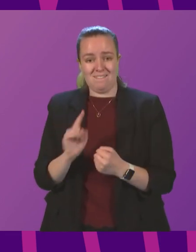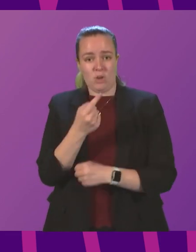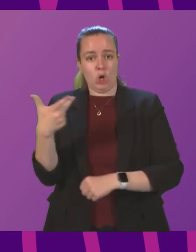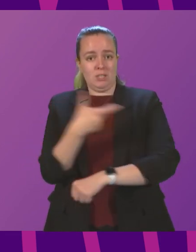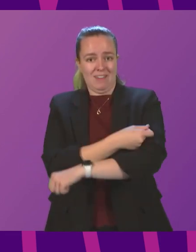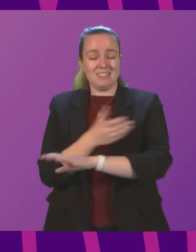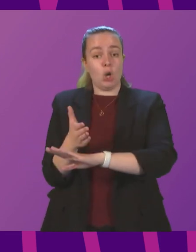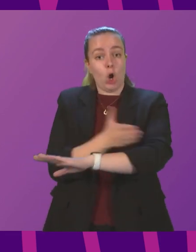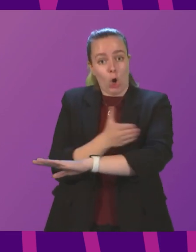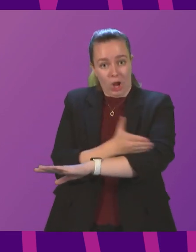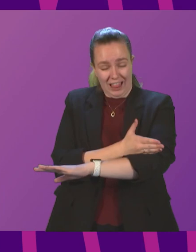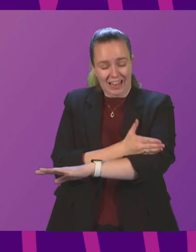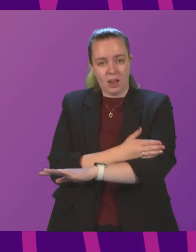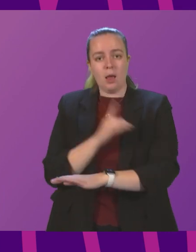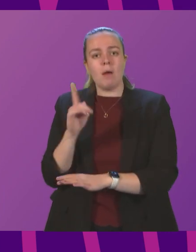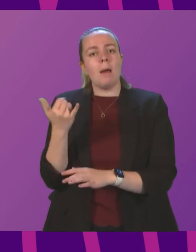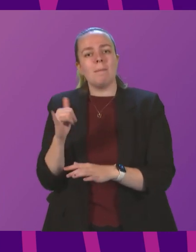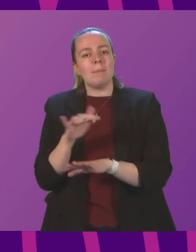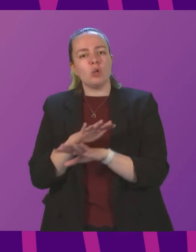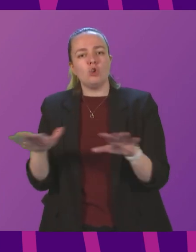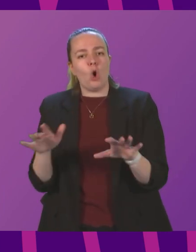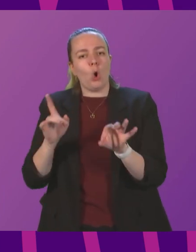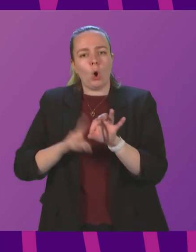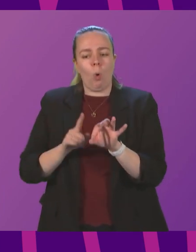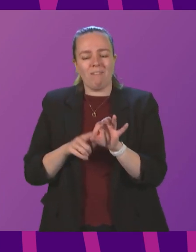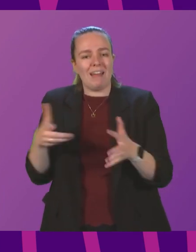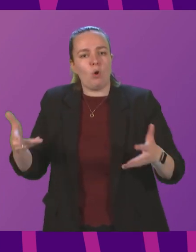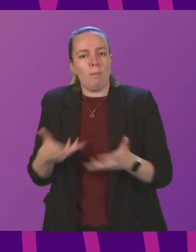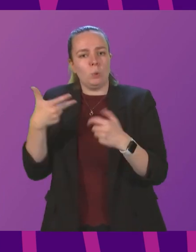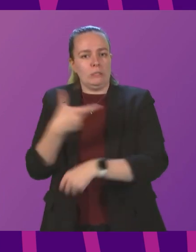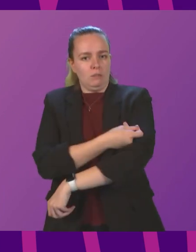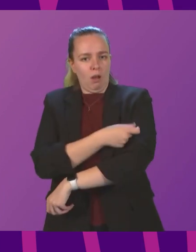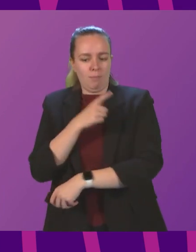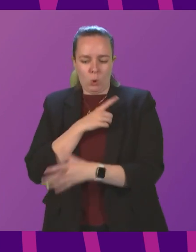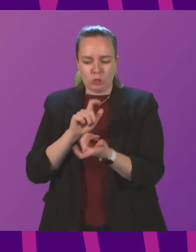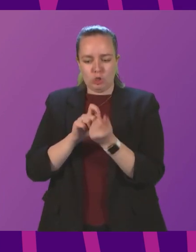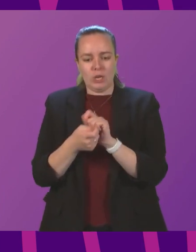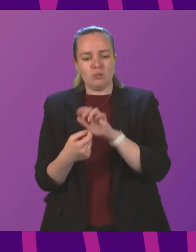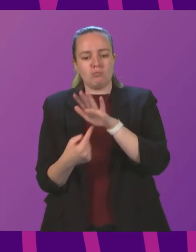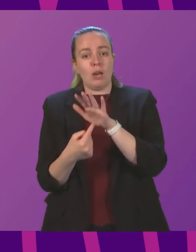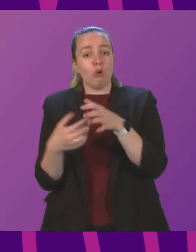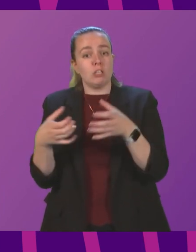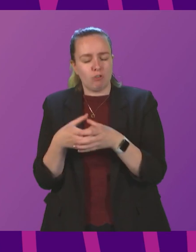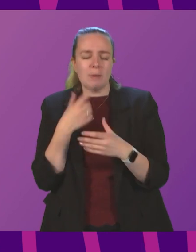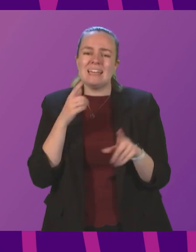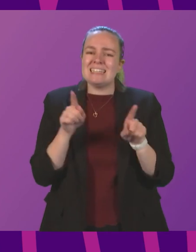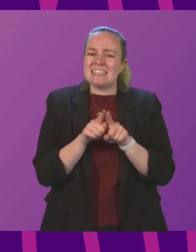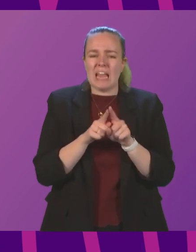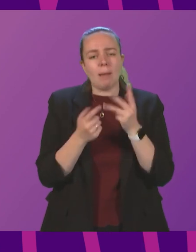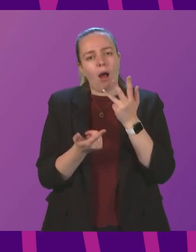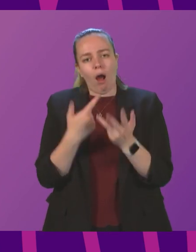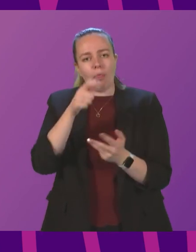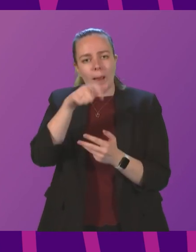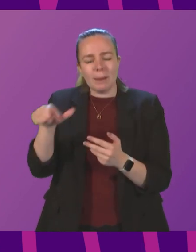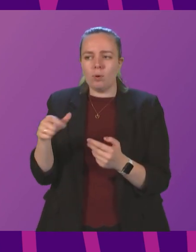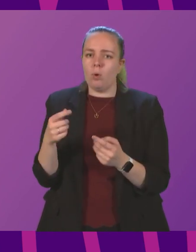earlier than others, but may not qualify for a booster due to their change in status. The same can be said of others, such